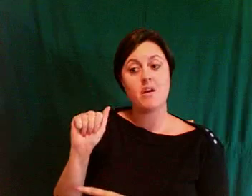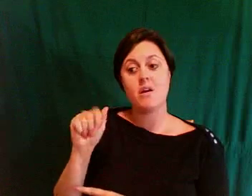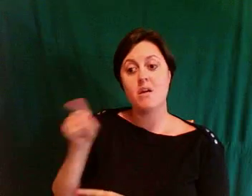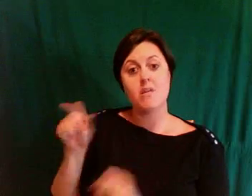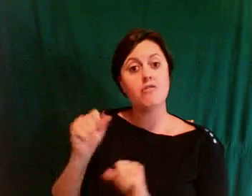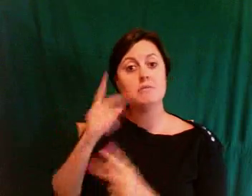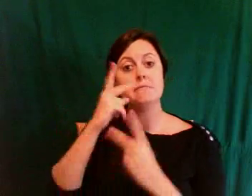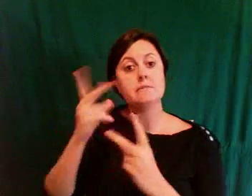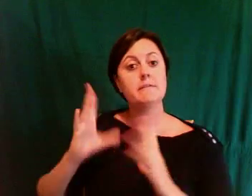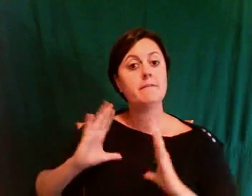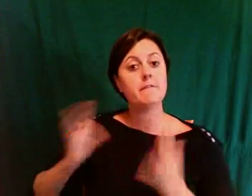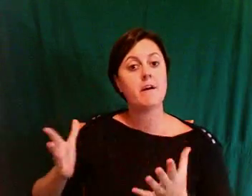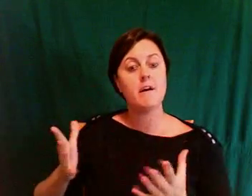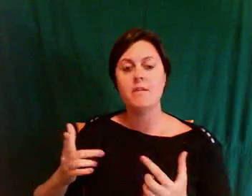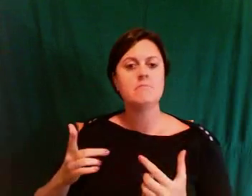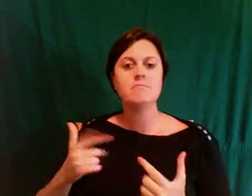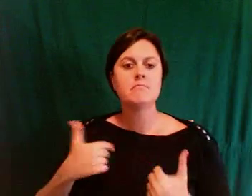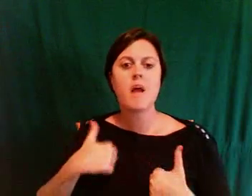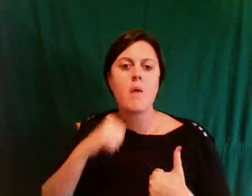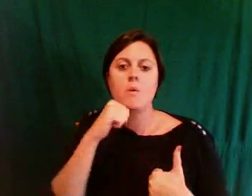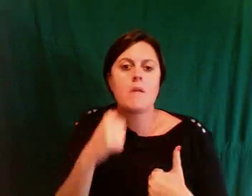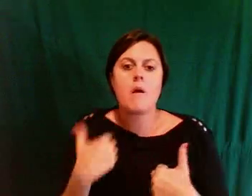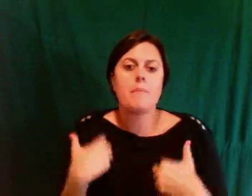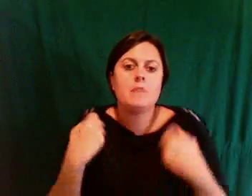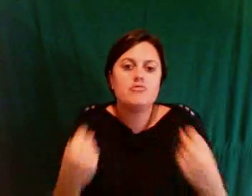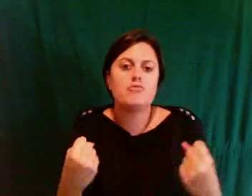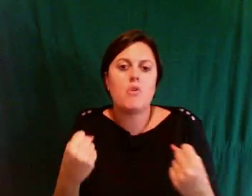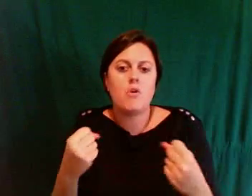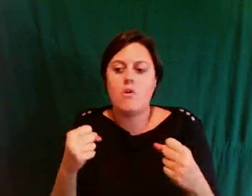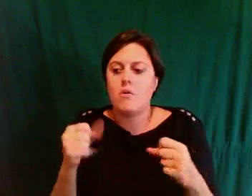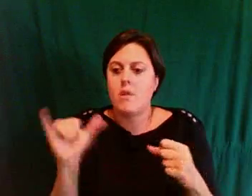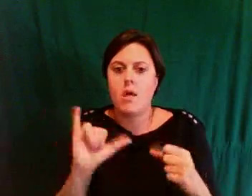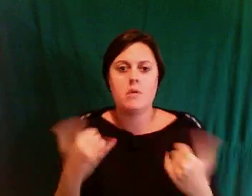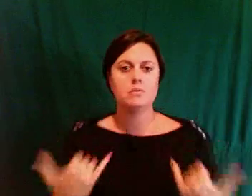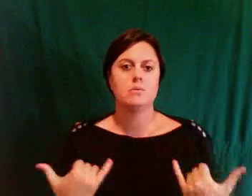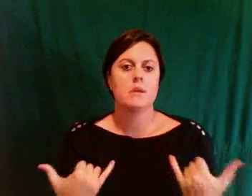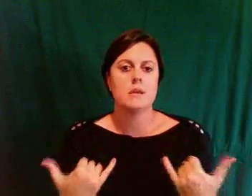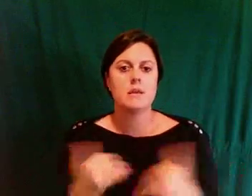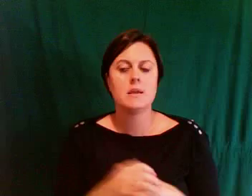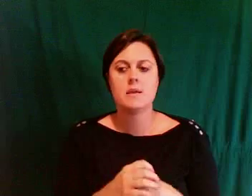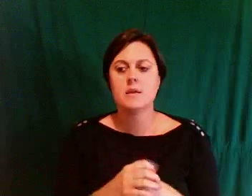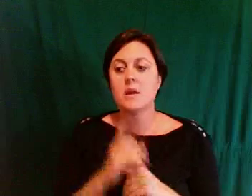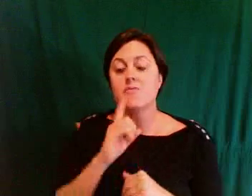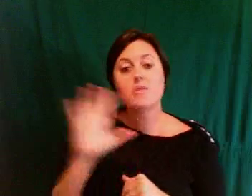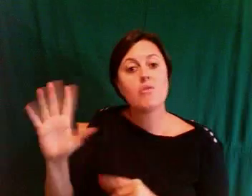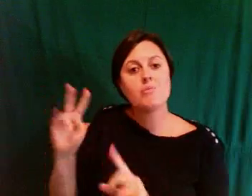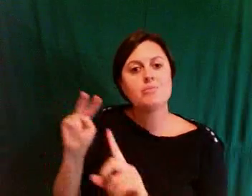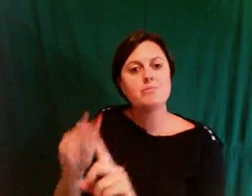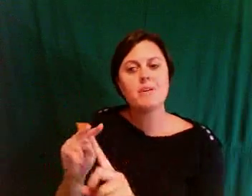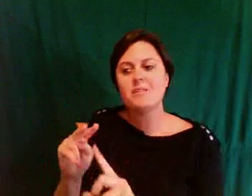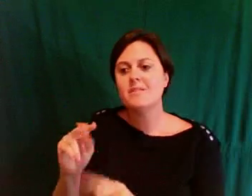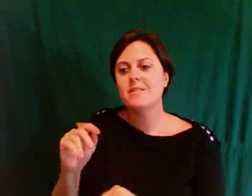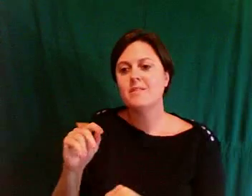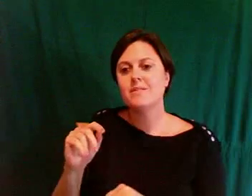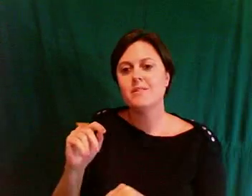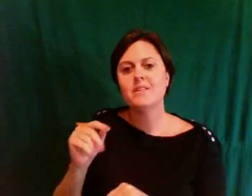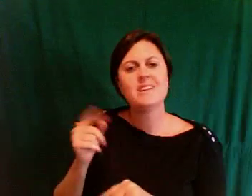the perspective that she has is definitely a gift. And so I think a lot of people look